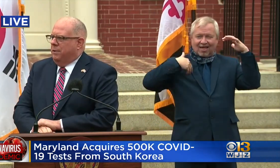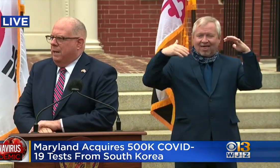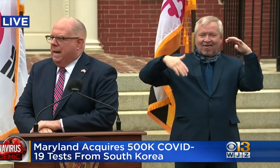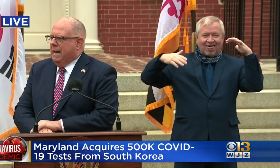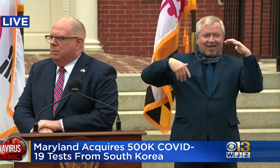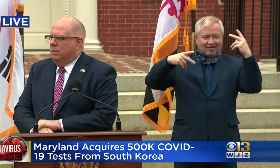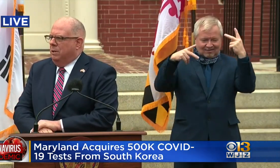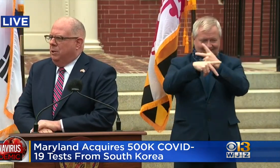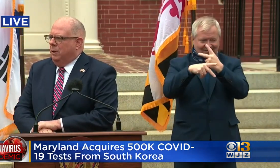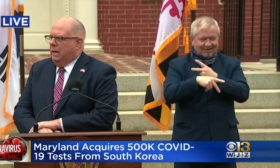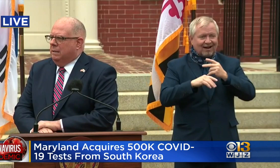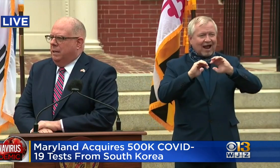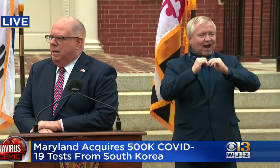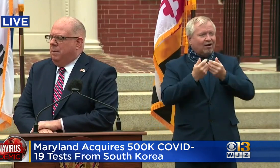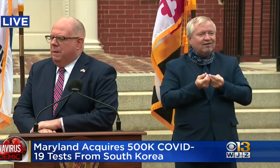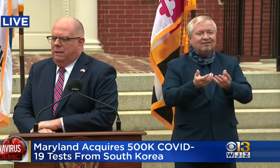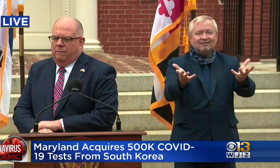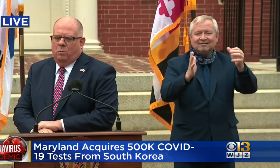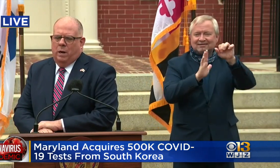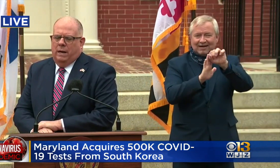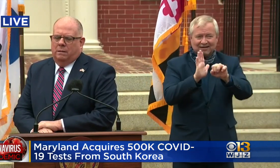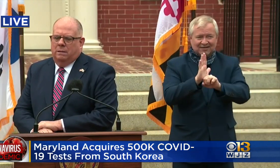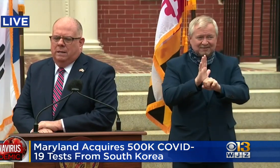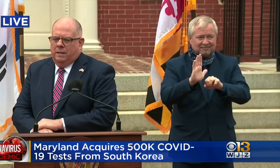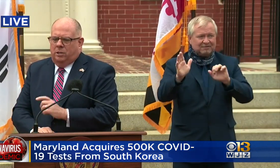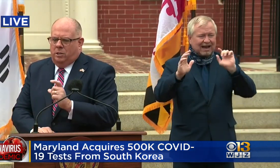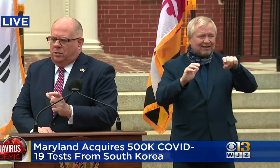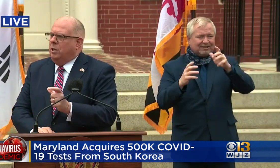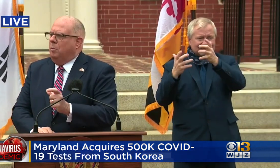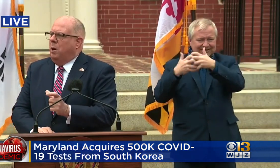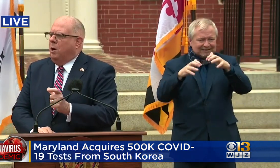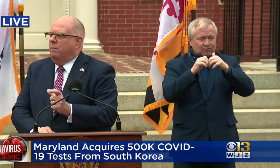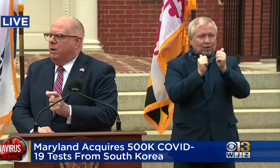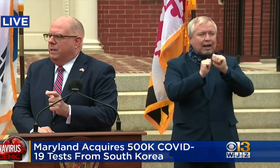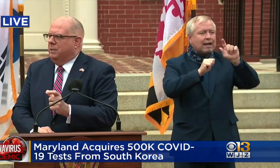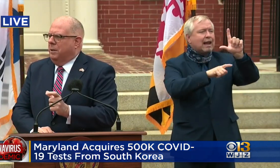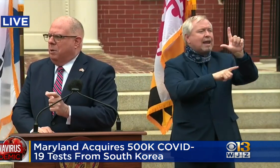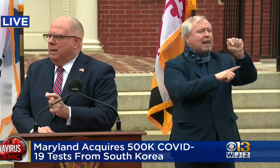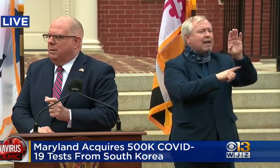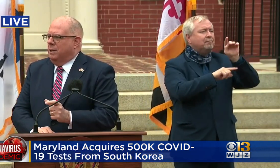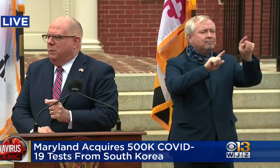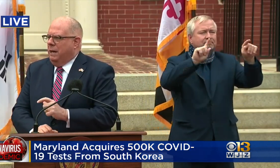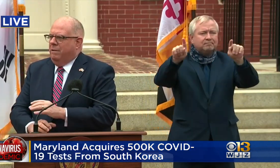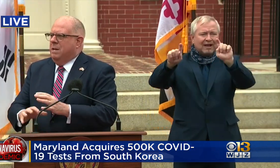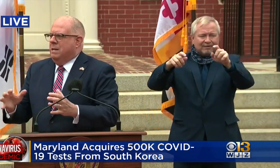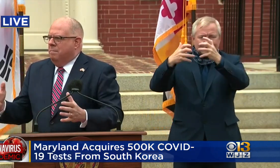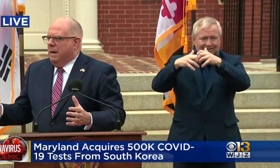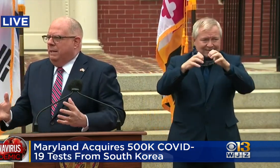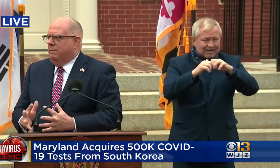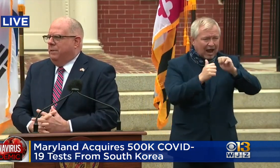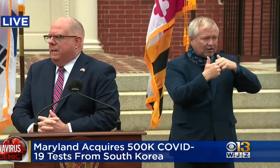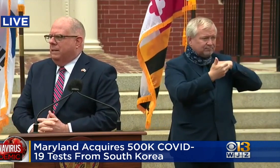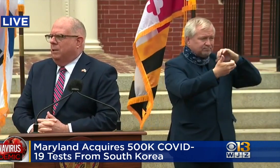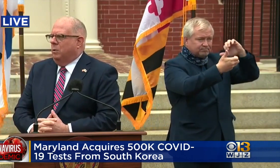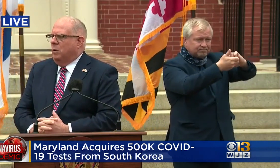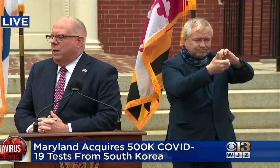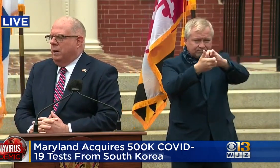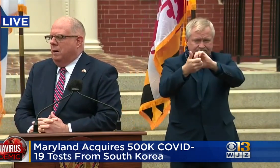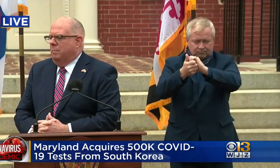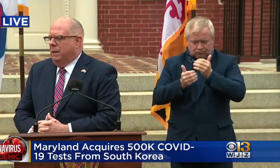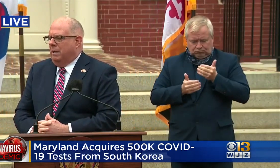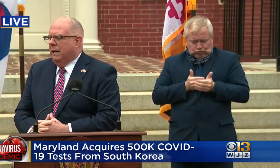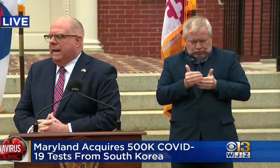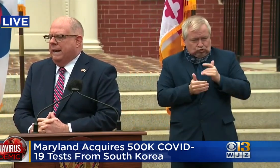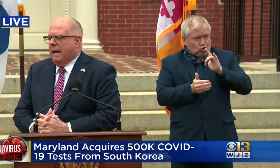work with different labs, and to utilize them in many different ways. This is still a part of our testing process. We have many different tests that we're